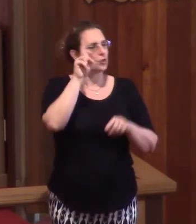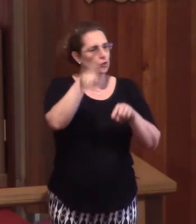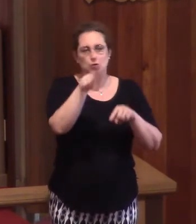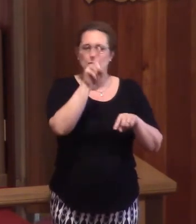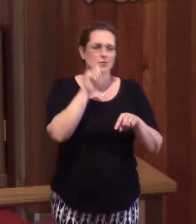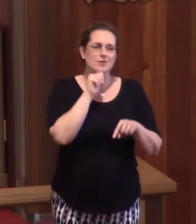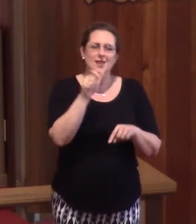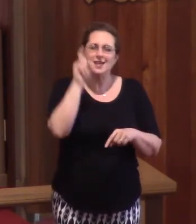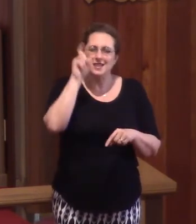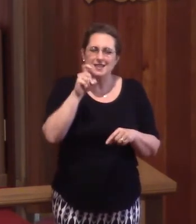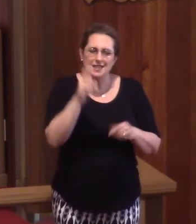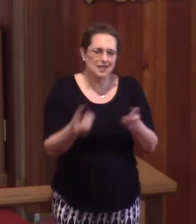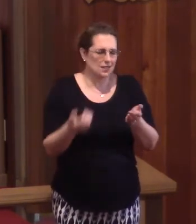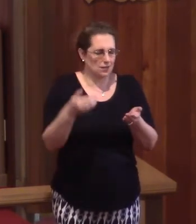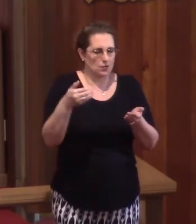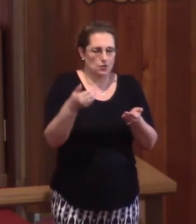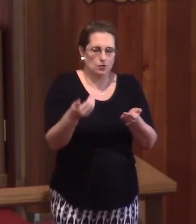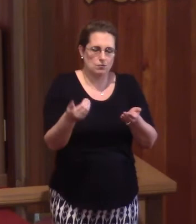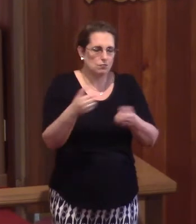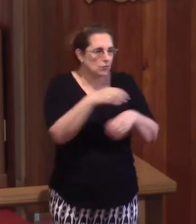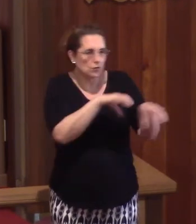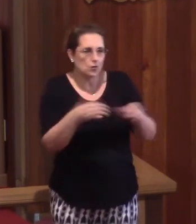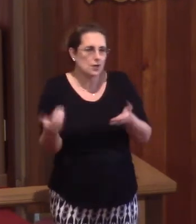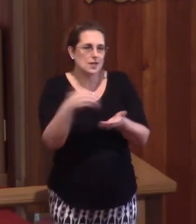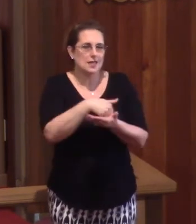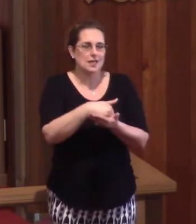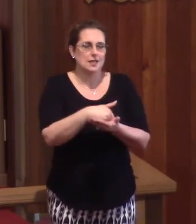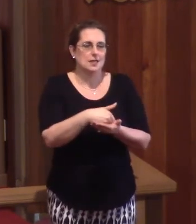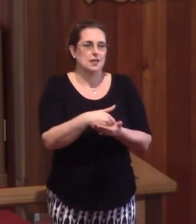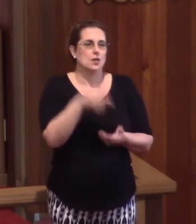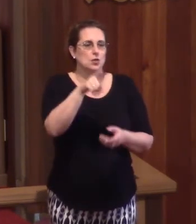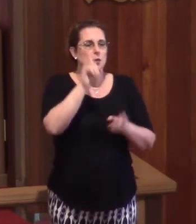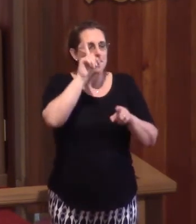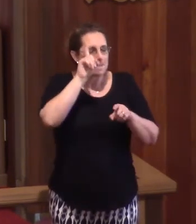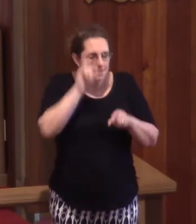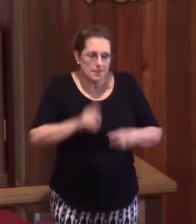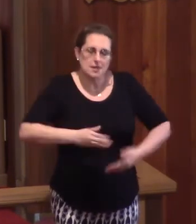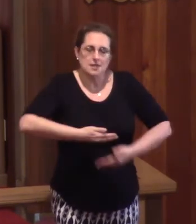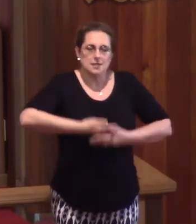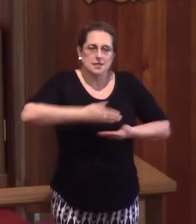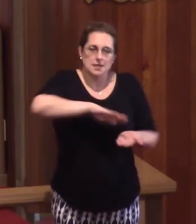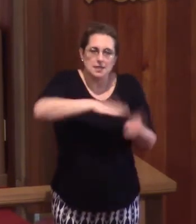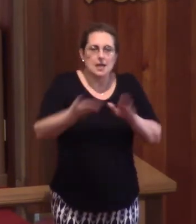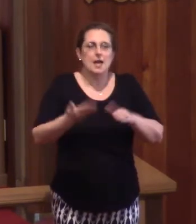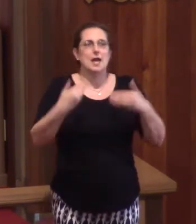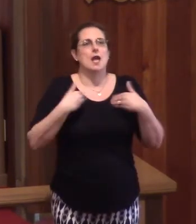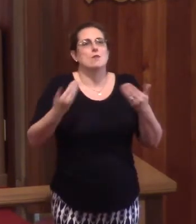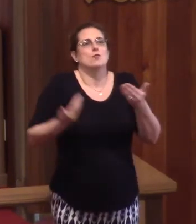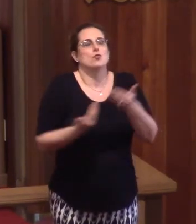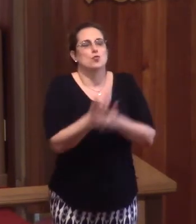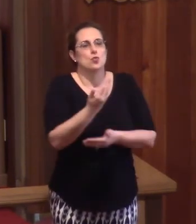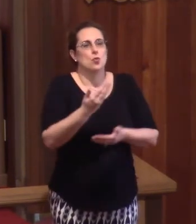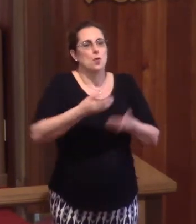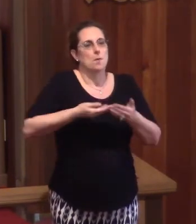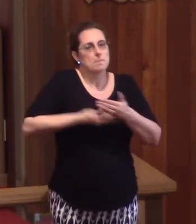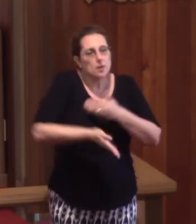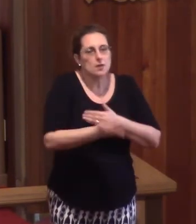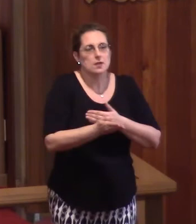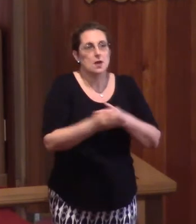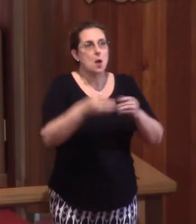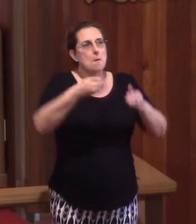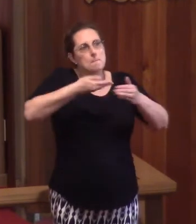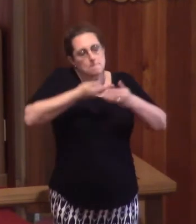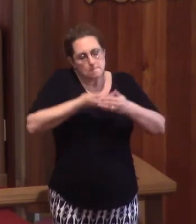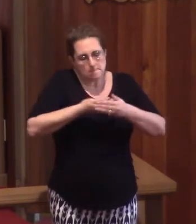don't need a reset. You must die and have a new birth. To live forever, you must be born from